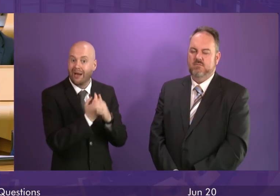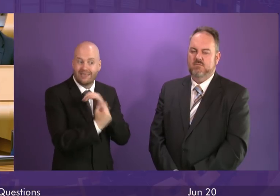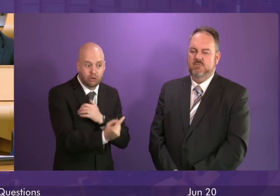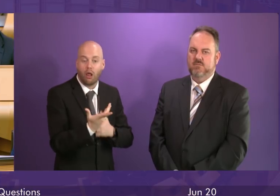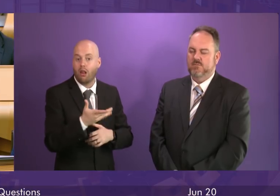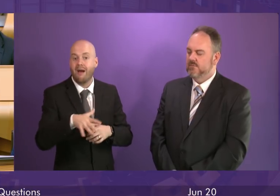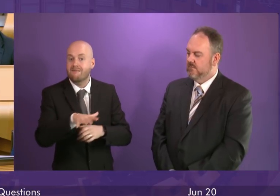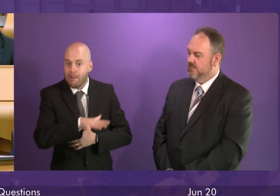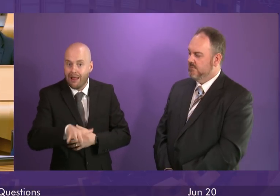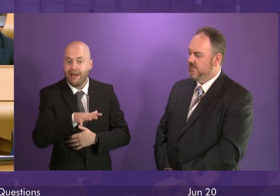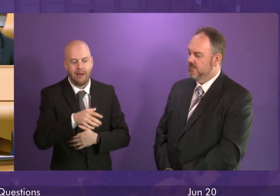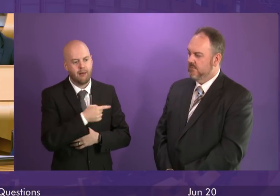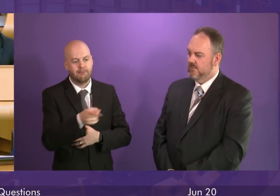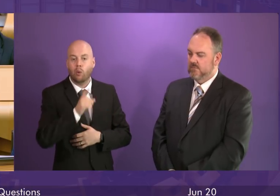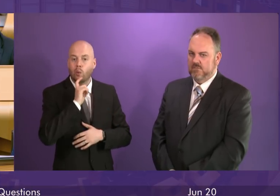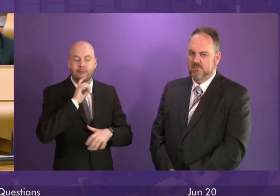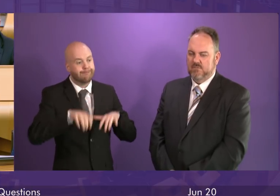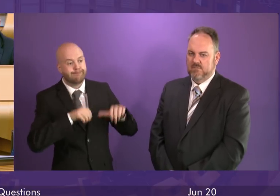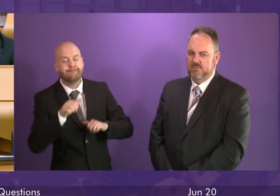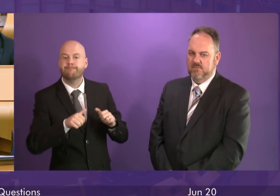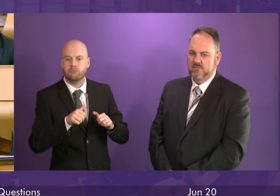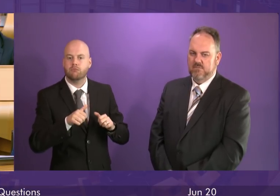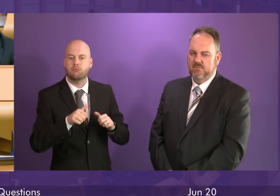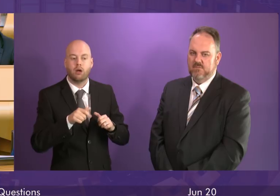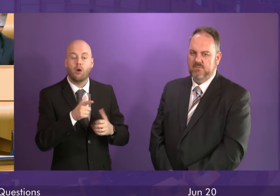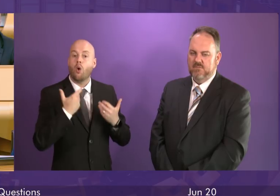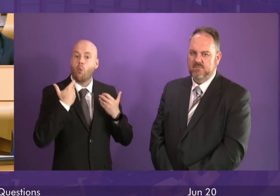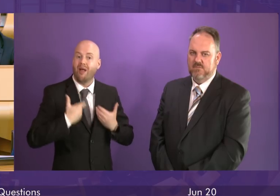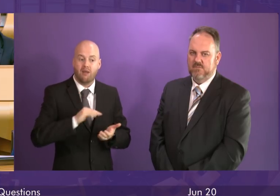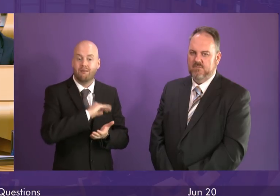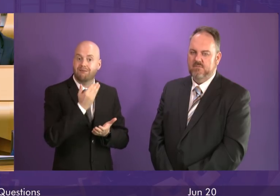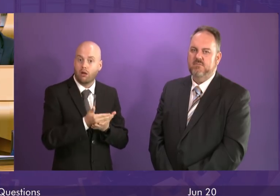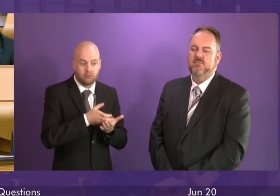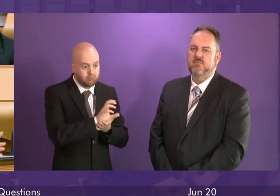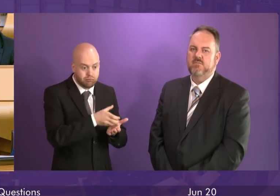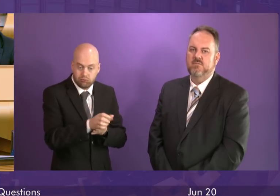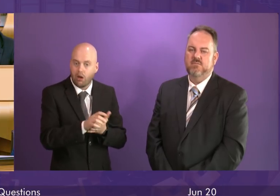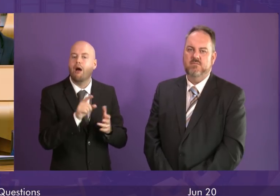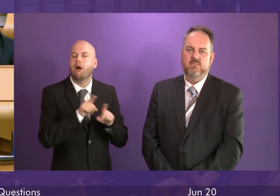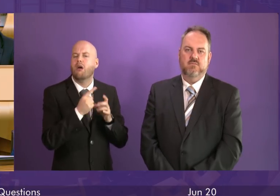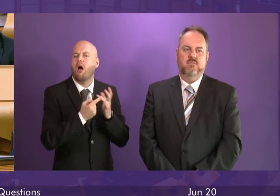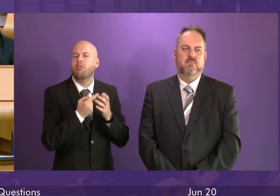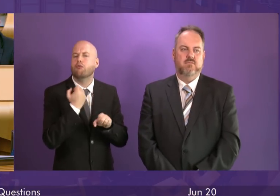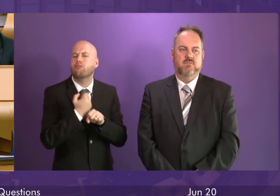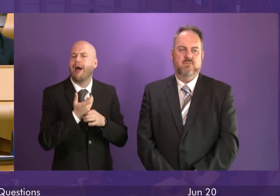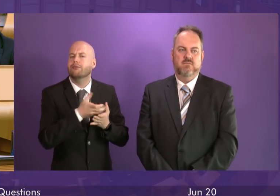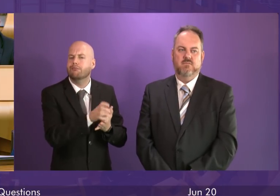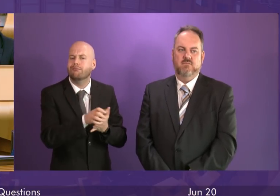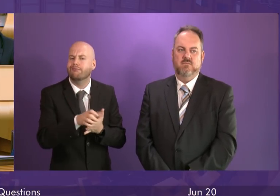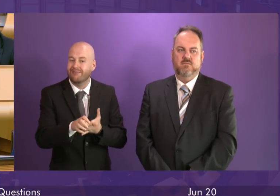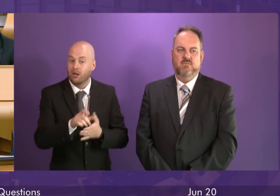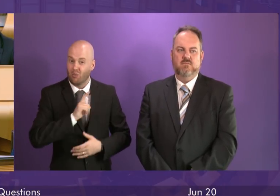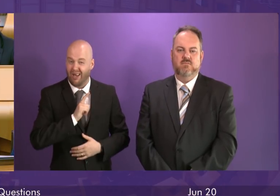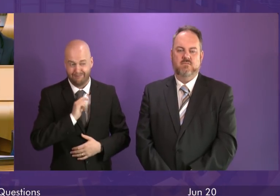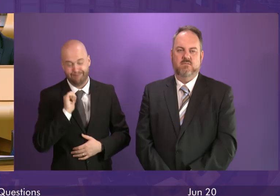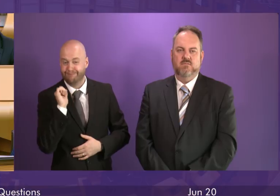families in need through the Welfare Fund through the money we are spending mitigating the impact of Conservative government welfare cuts but as